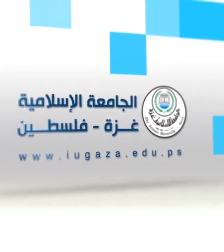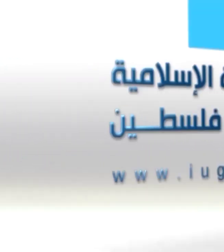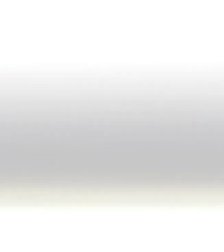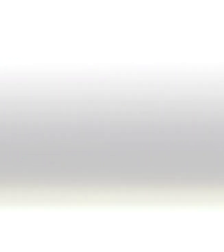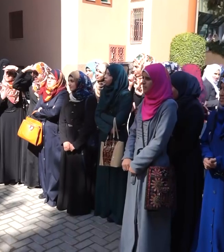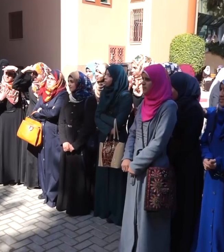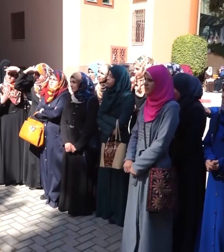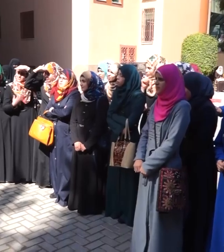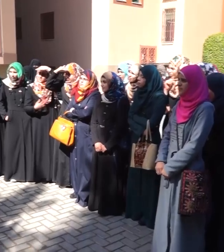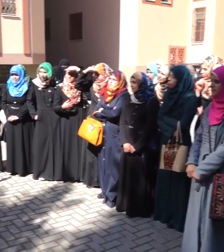Thank you